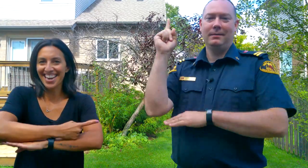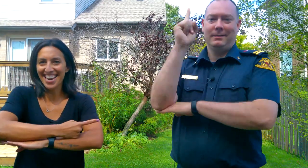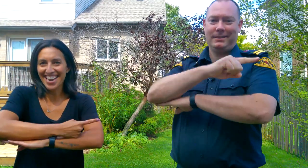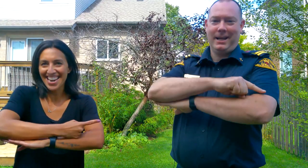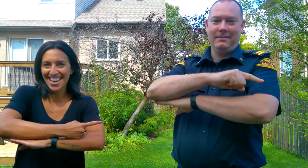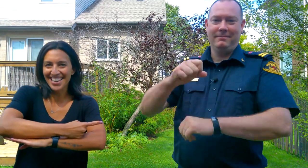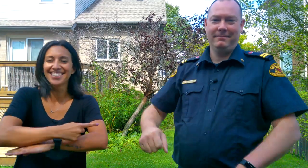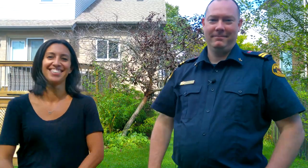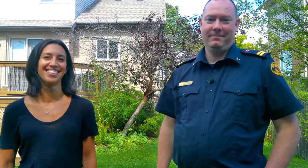day